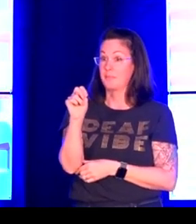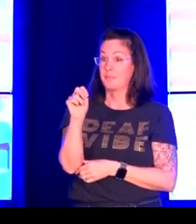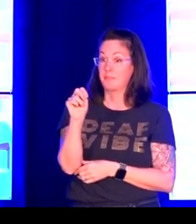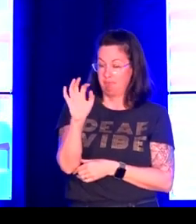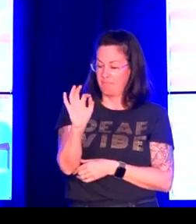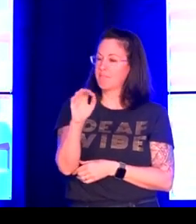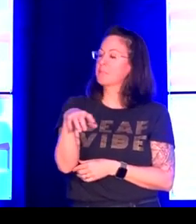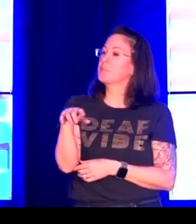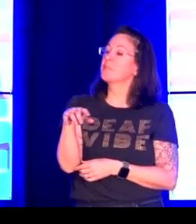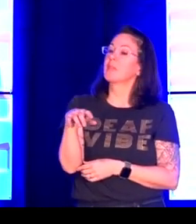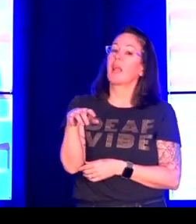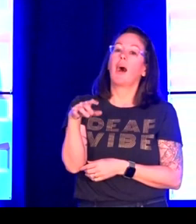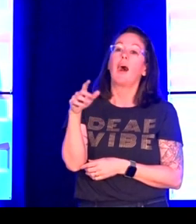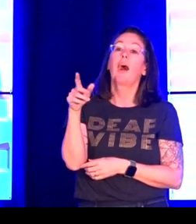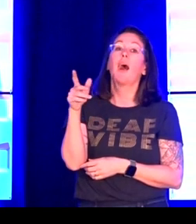at the University of Pennsylvania